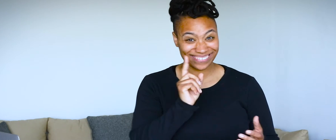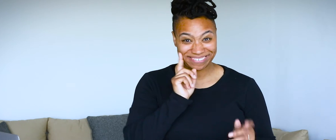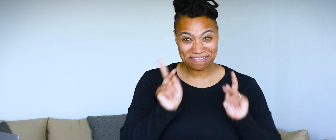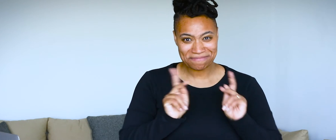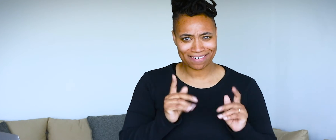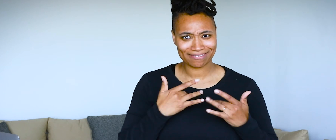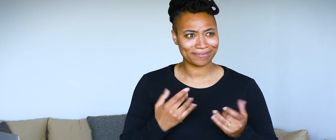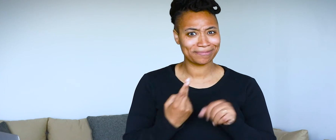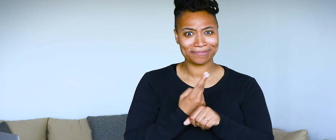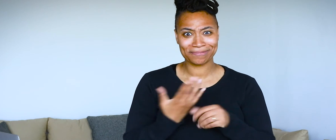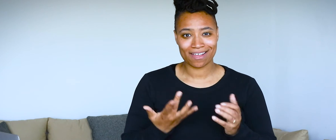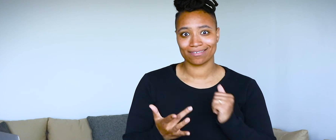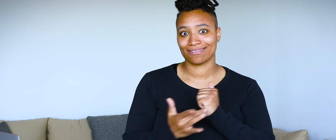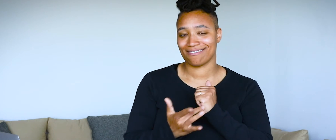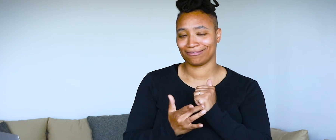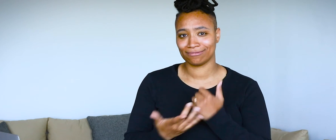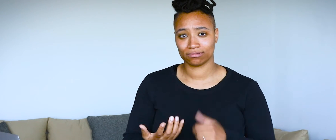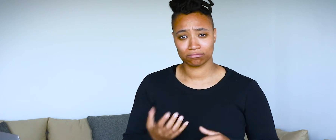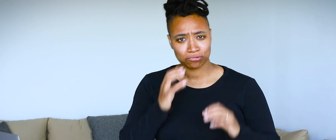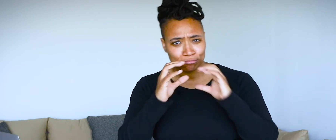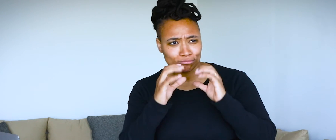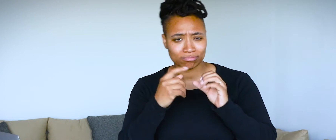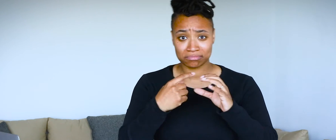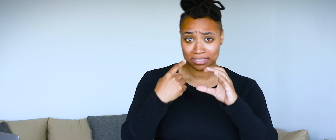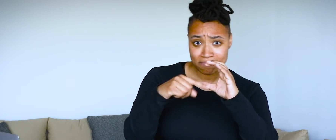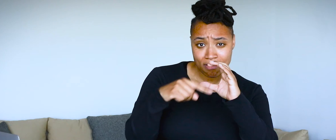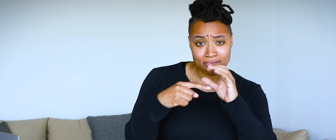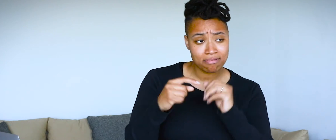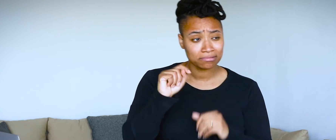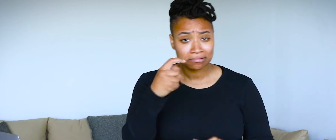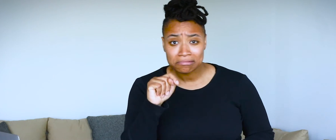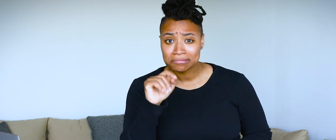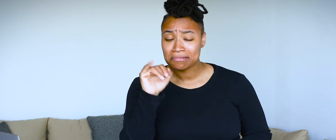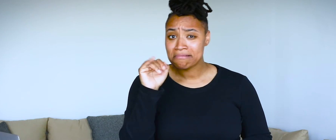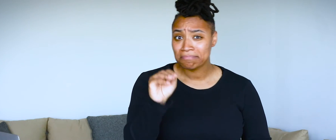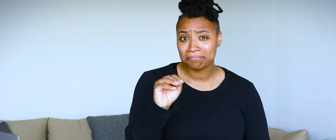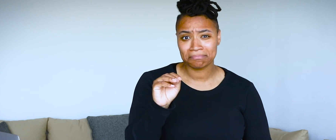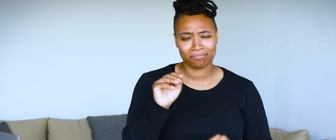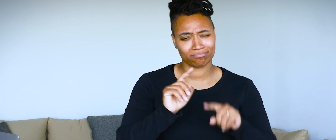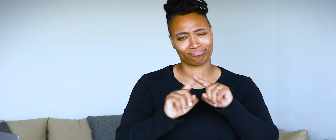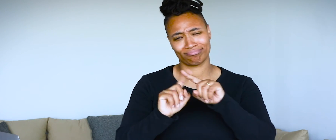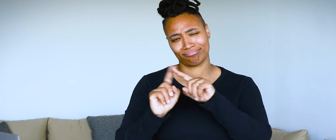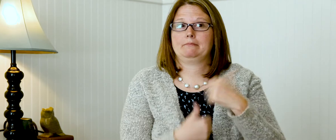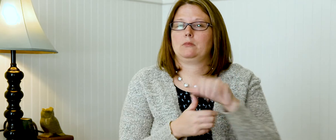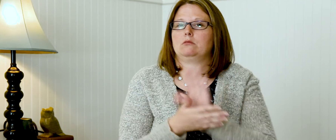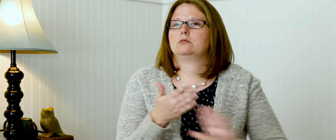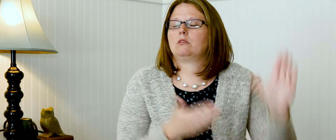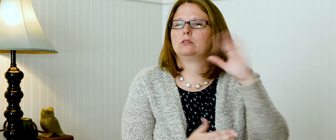Deaf people use all types of technology to communicate, whether it be email, text messaging, or instant messaging. Yeah, in